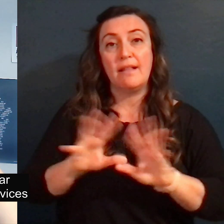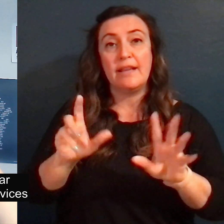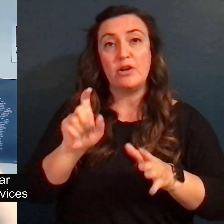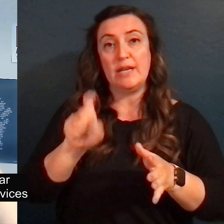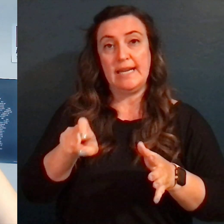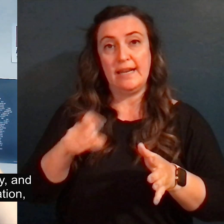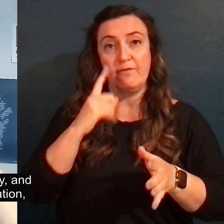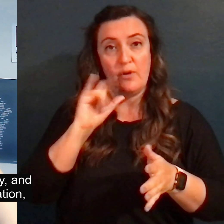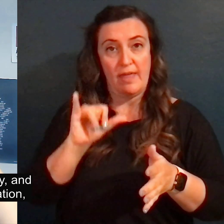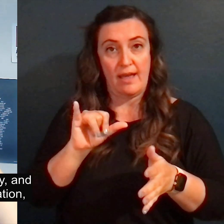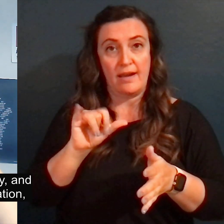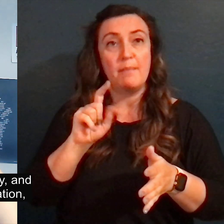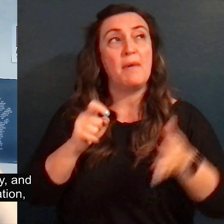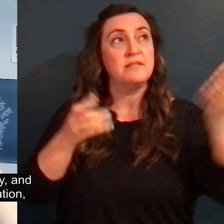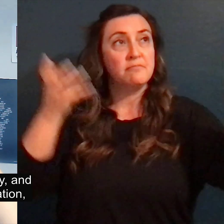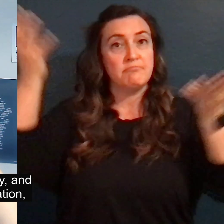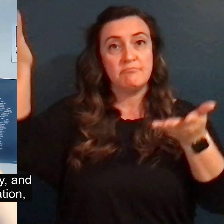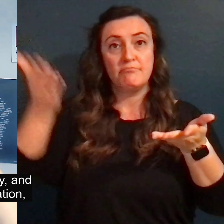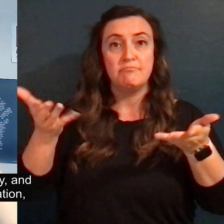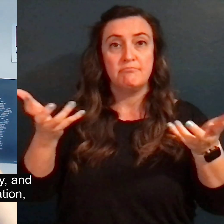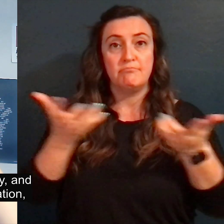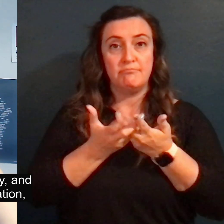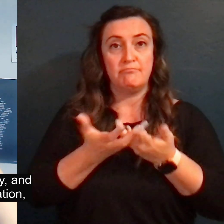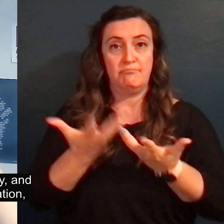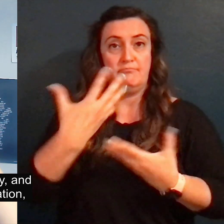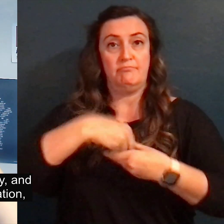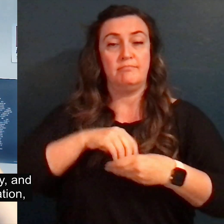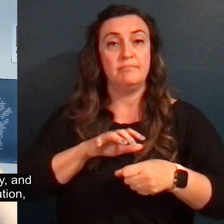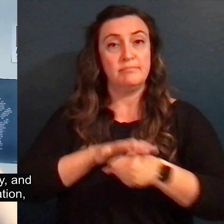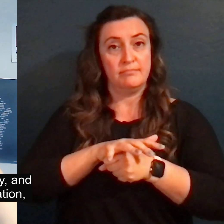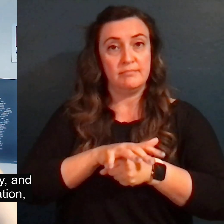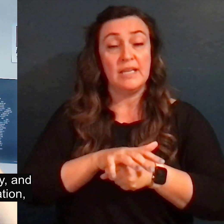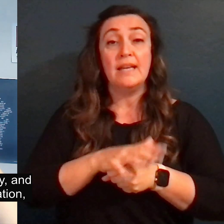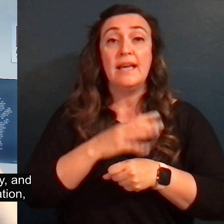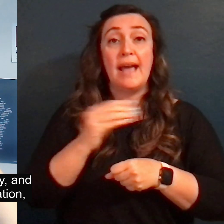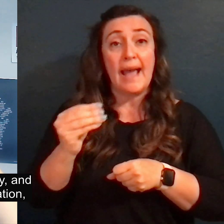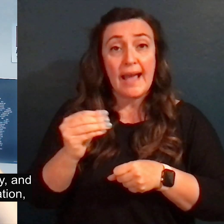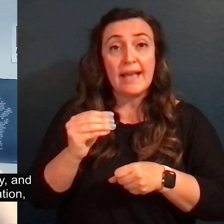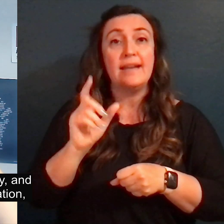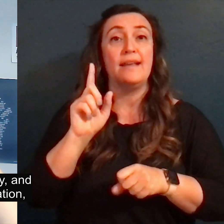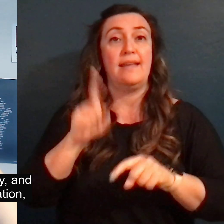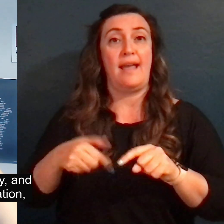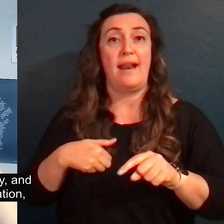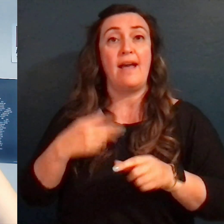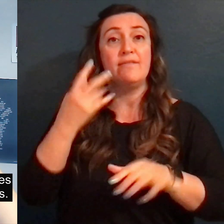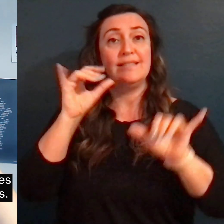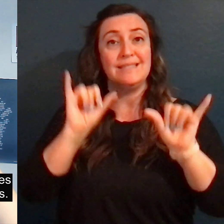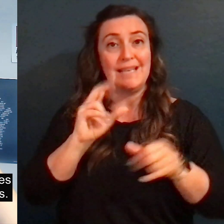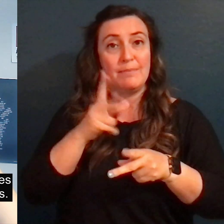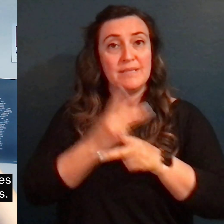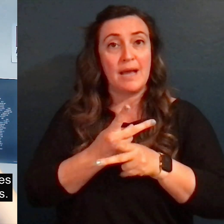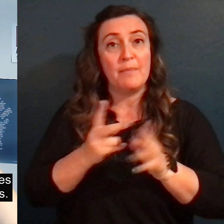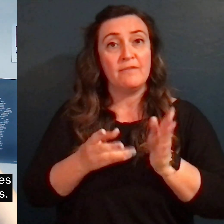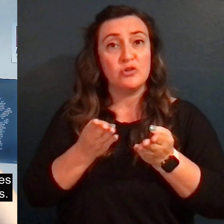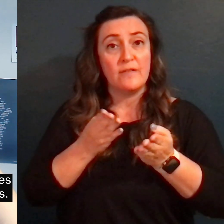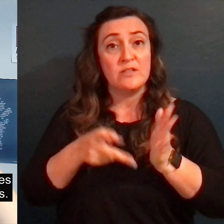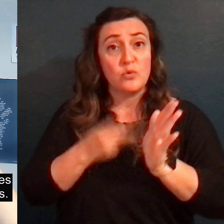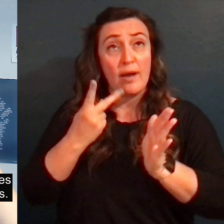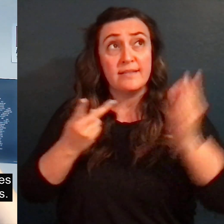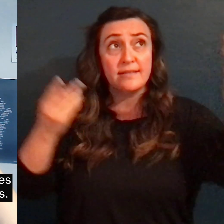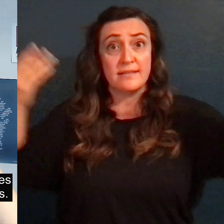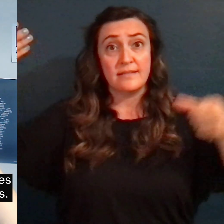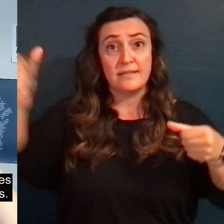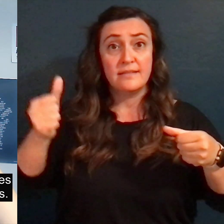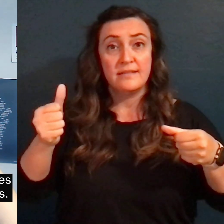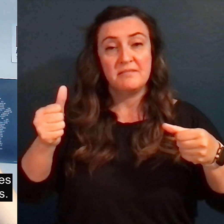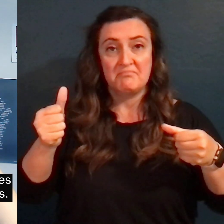receive services from more than one agency and there is no service duplication, you can request VR services